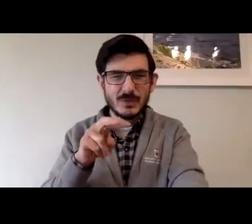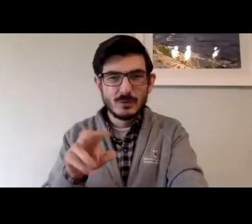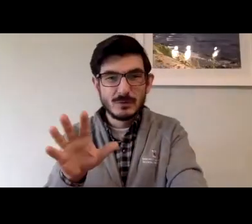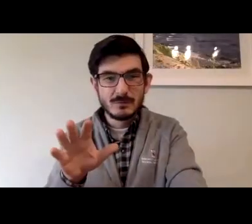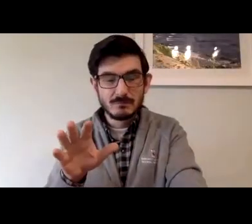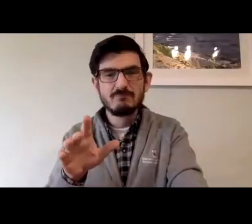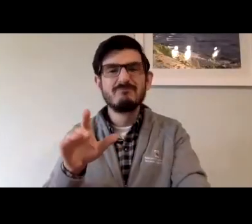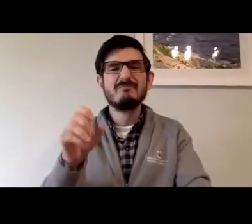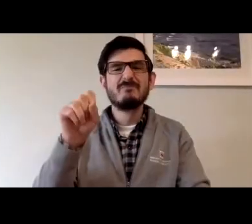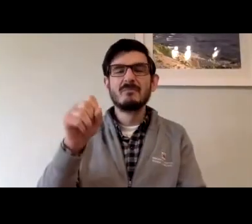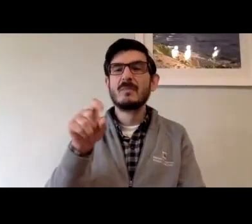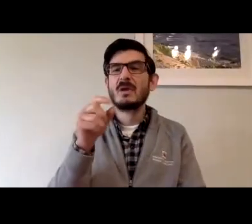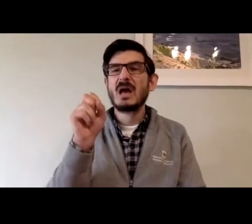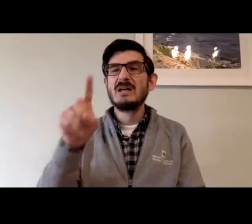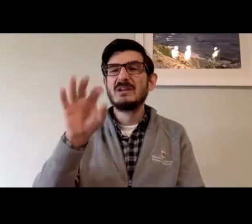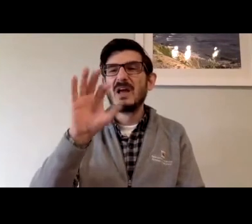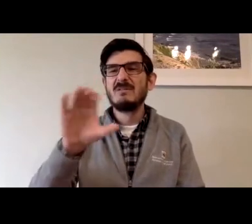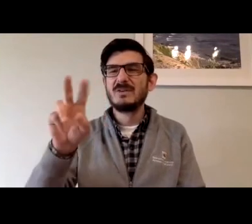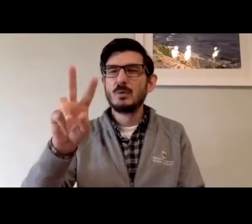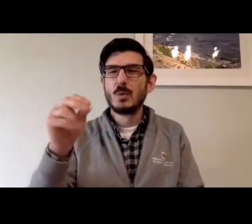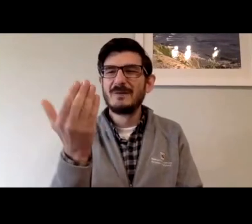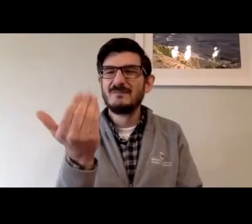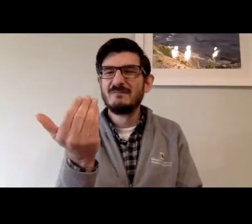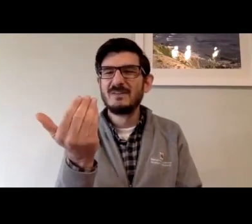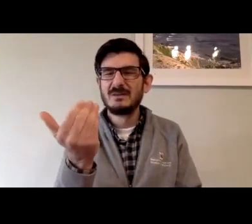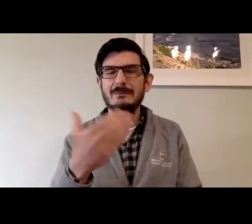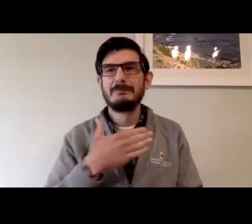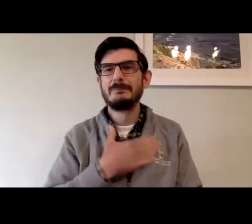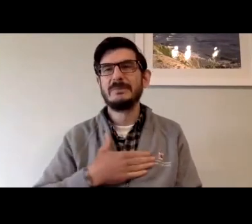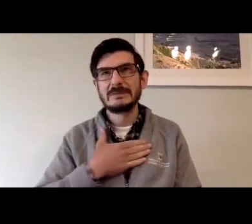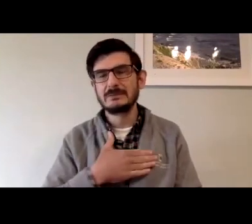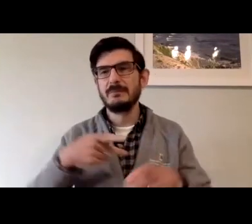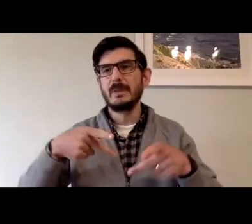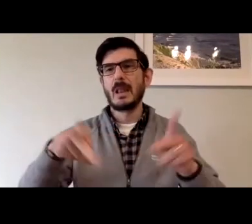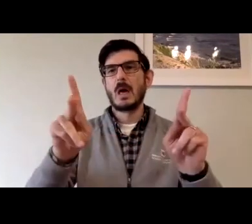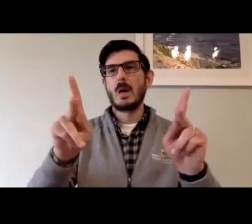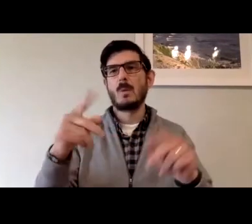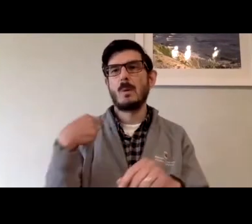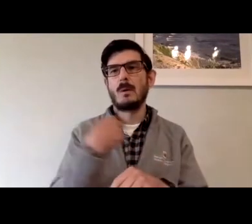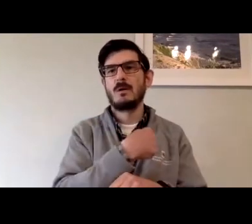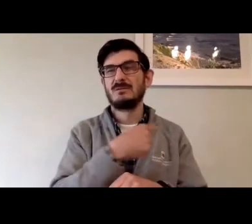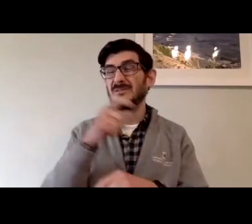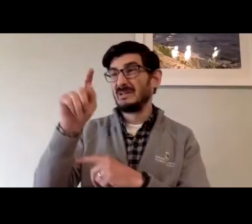Sorry about that. I pressed the wrong button. They petitioned the FCC in 2015